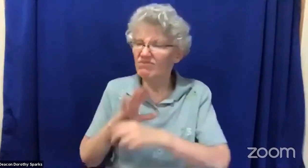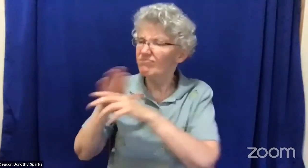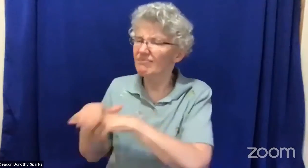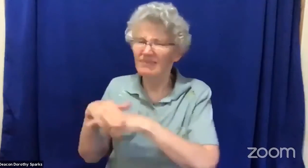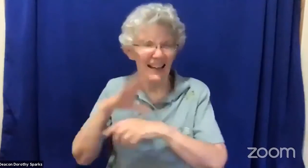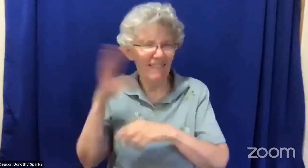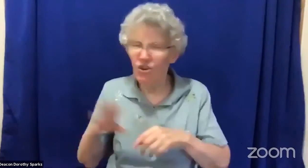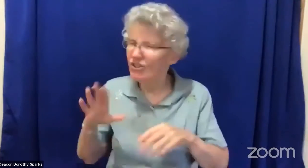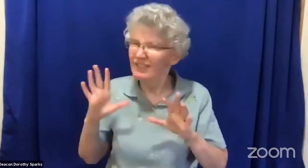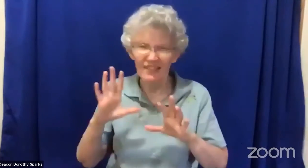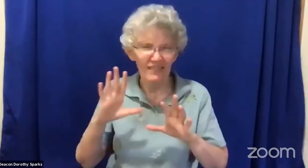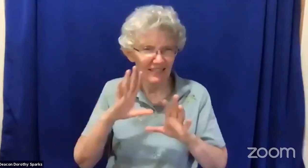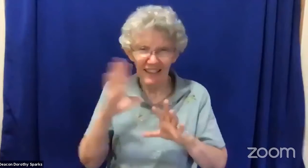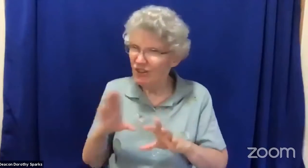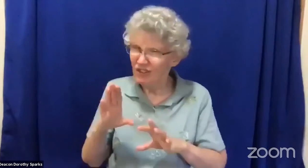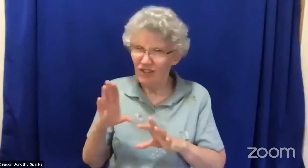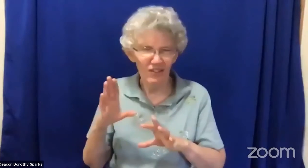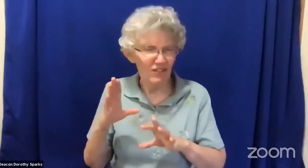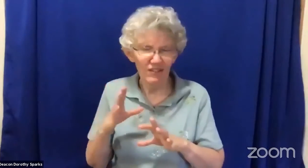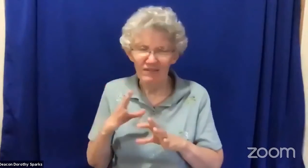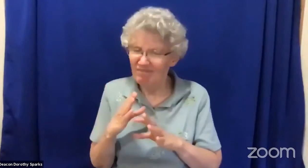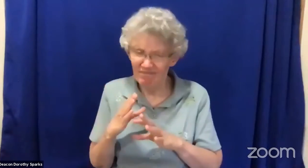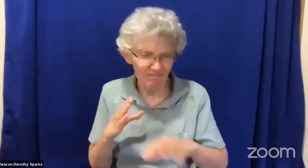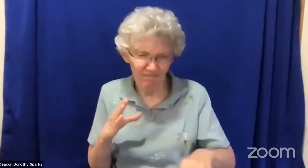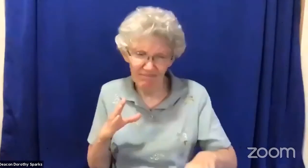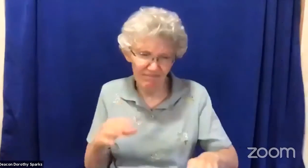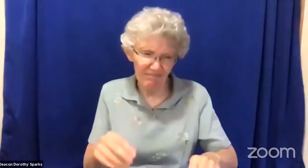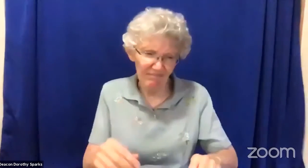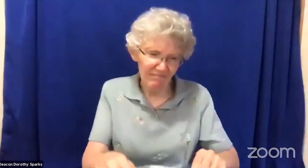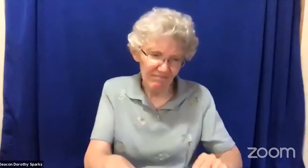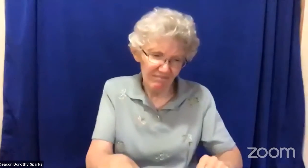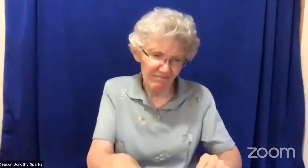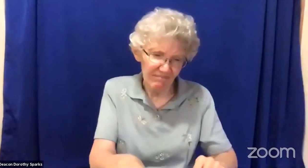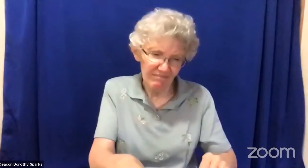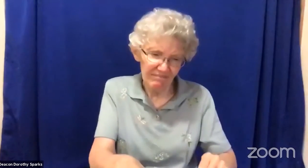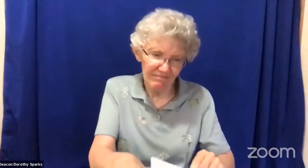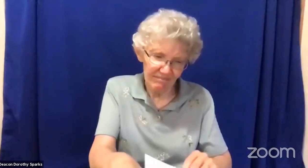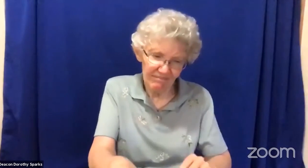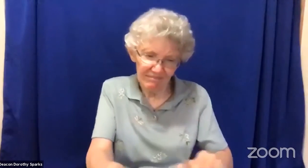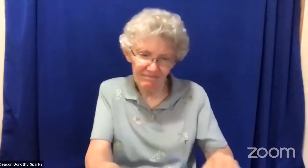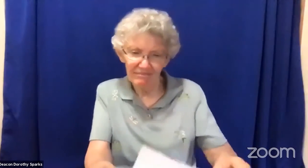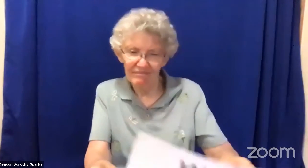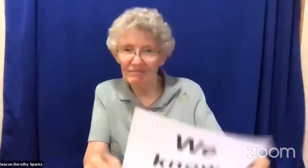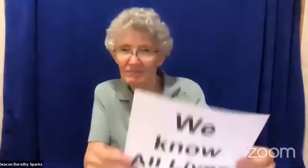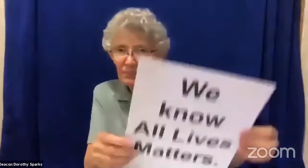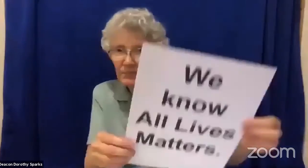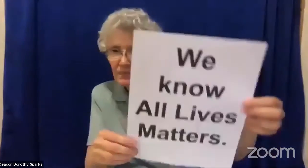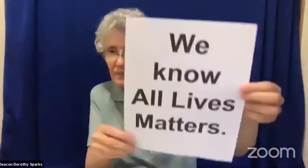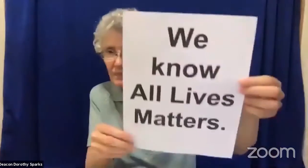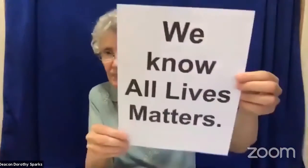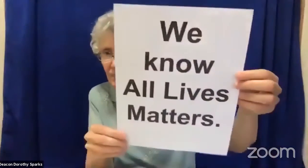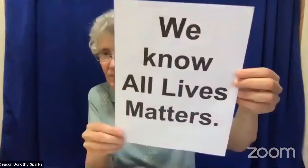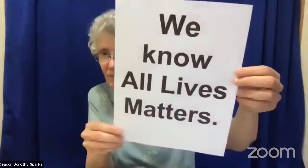We're not saying that only black lives matter and not anyone else's.